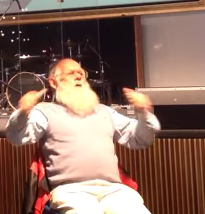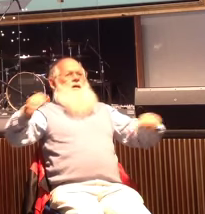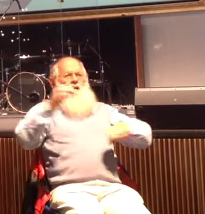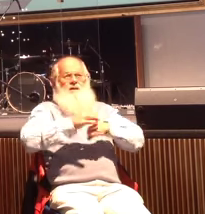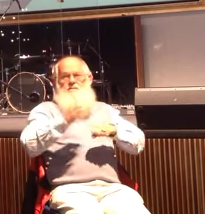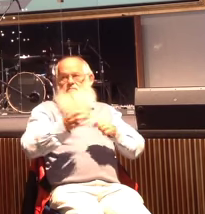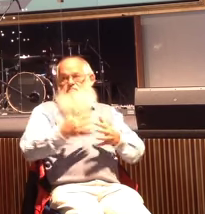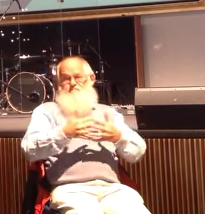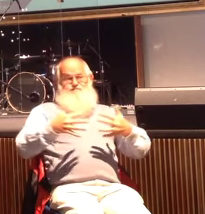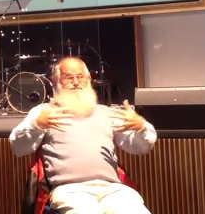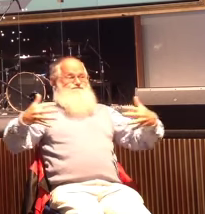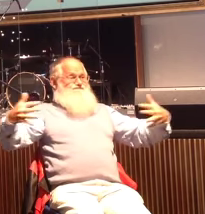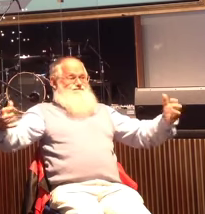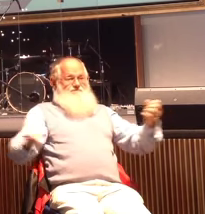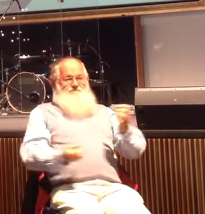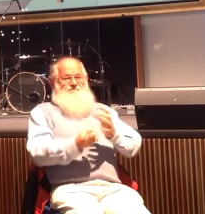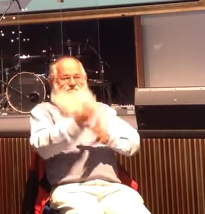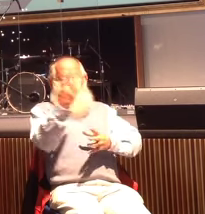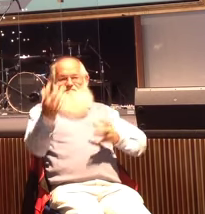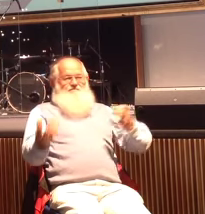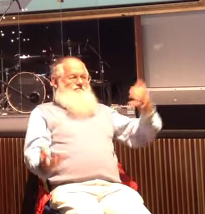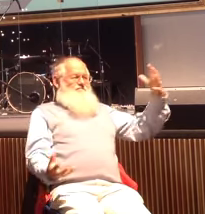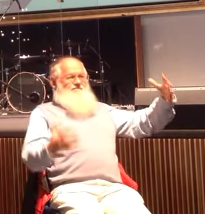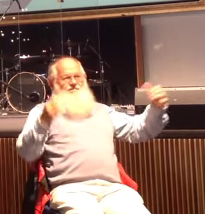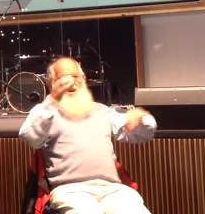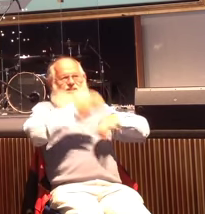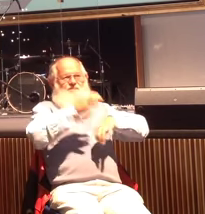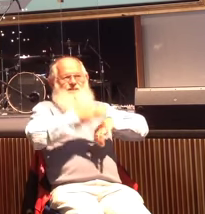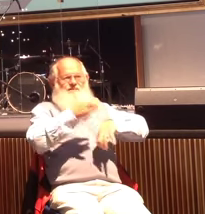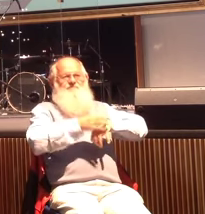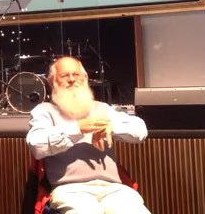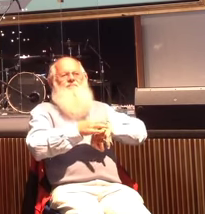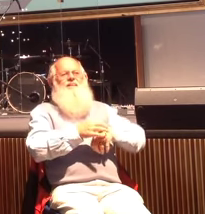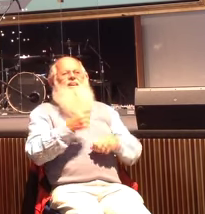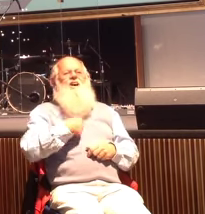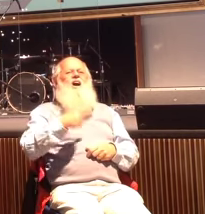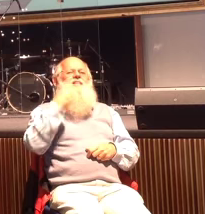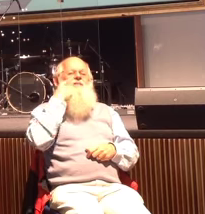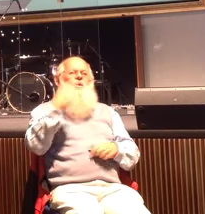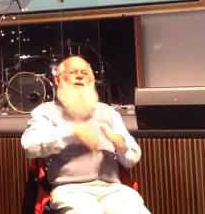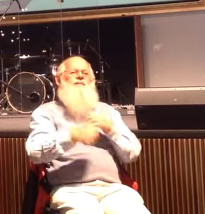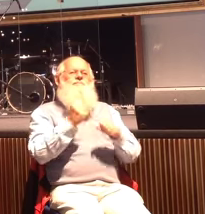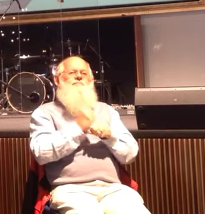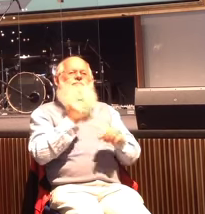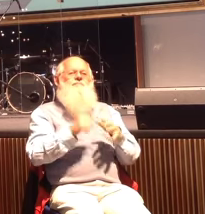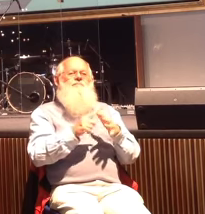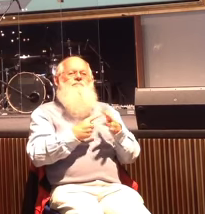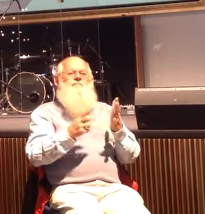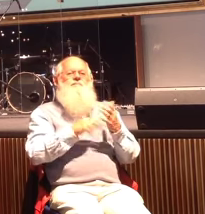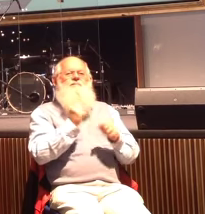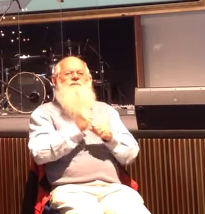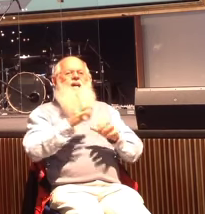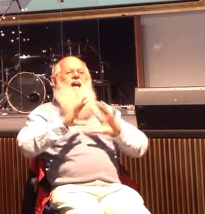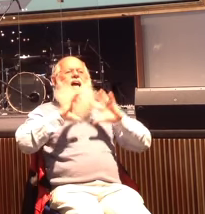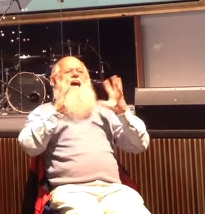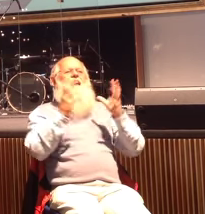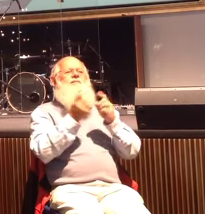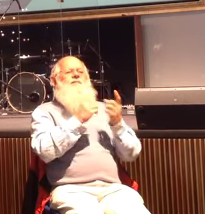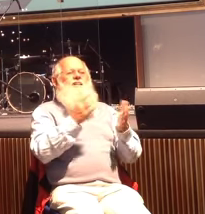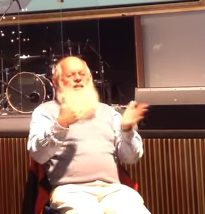block. It just keeps growing. I noticed in Geelong everything closes early. The part of Melbourne that I live in is